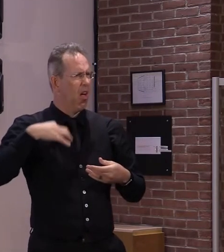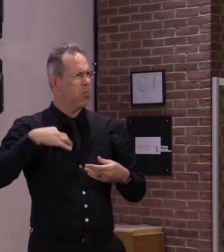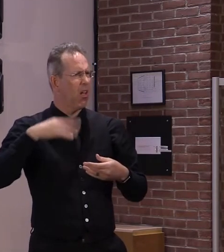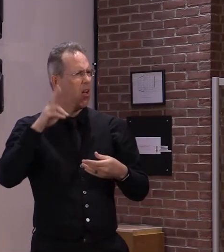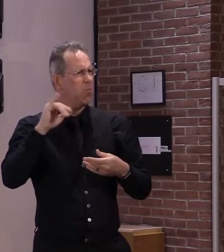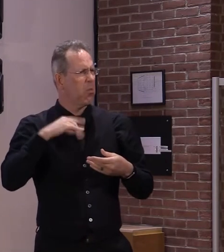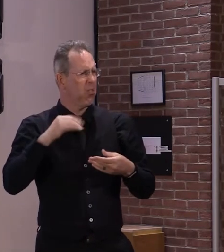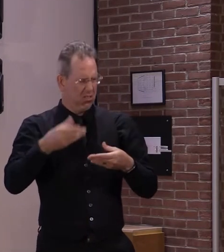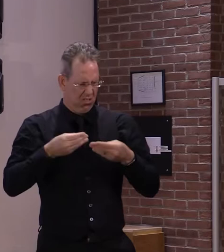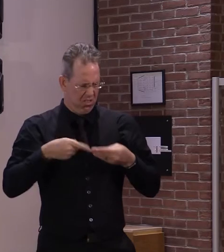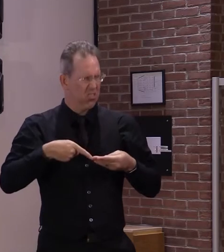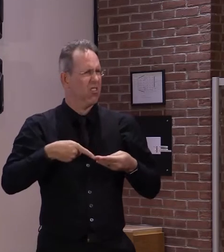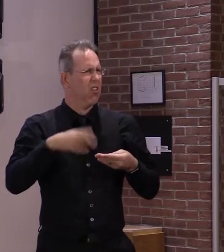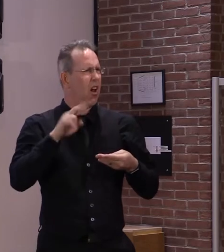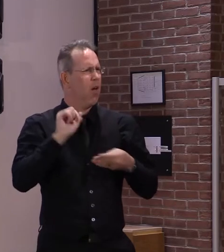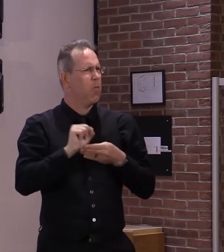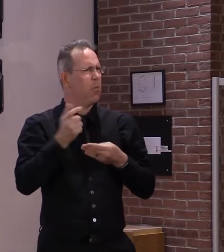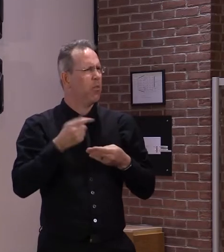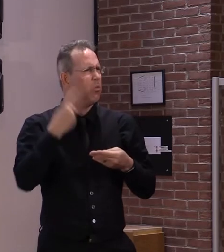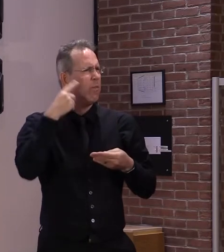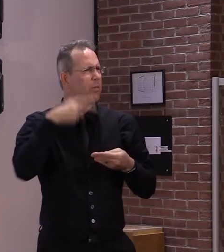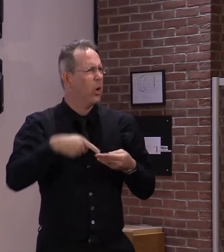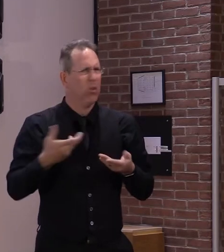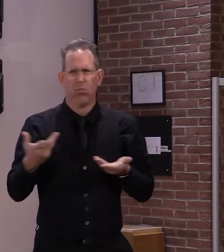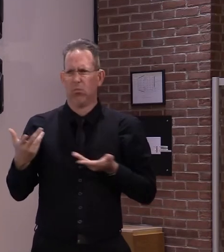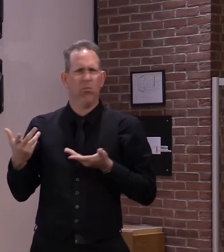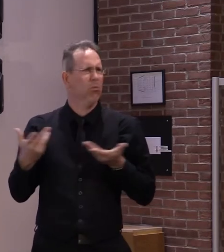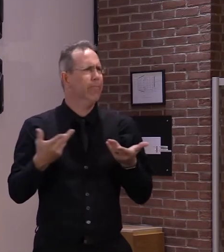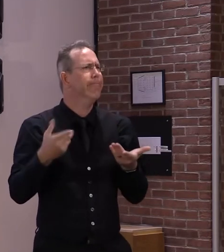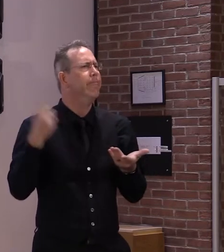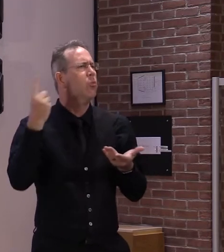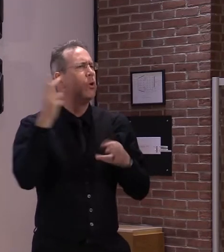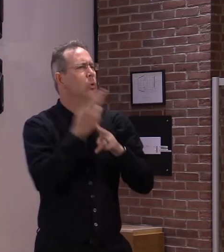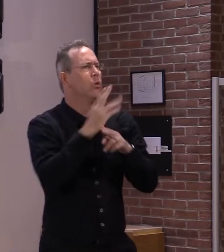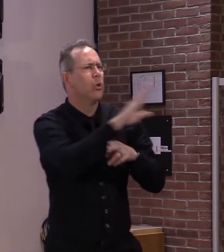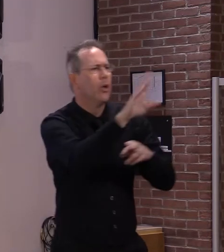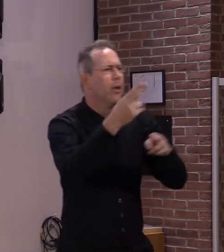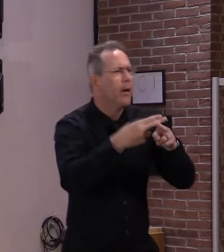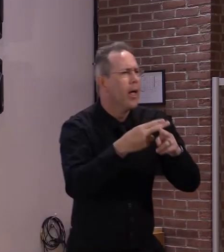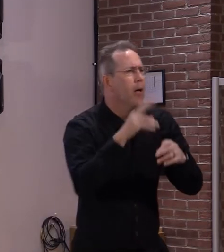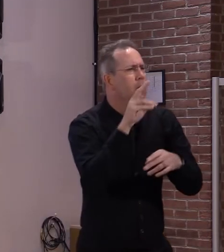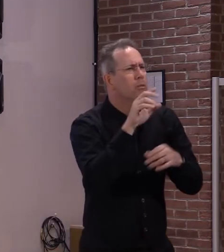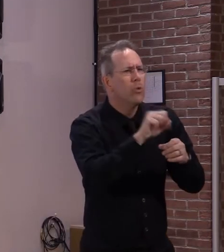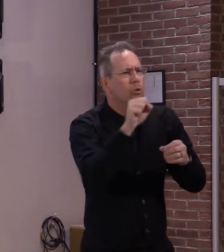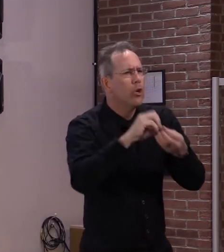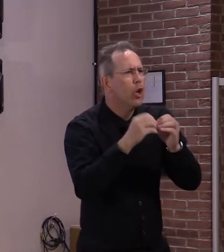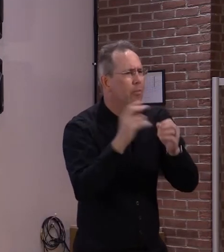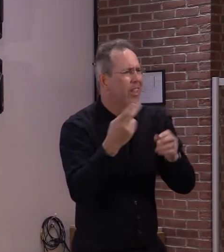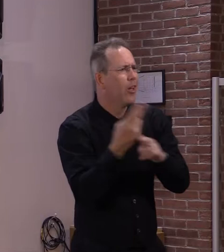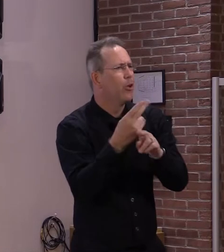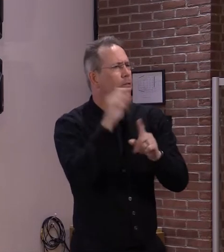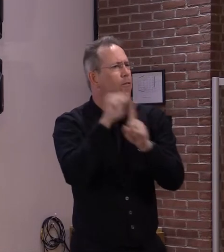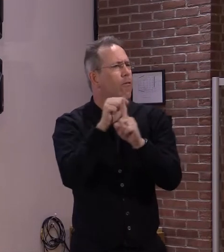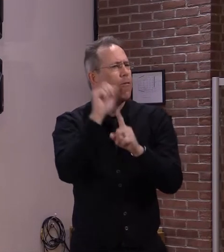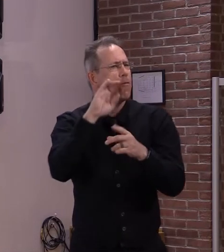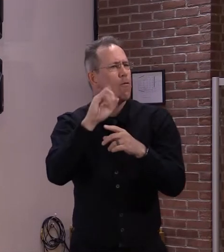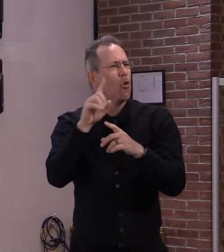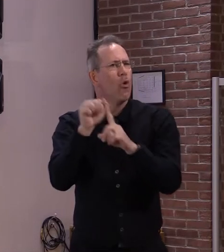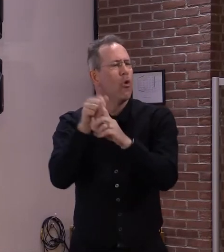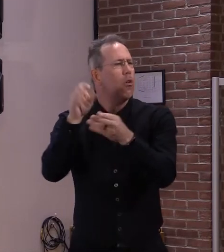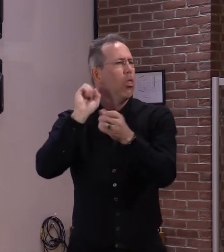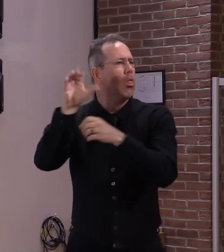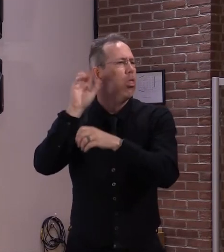asked at different points in the process to validate their identity, and the process for new or first-time claim filers may be extended